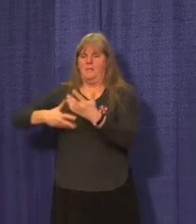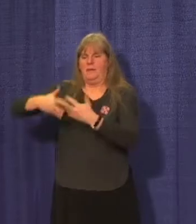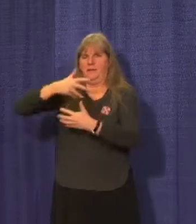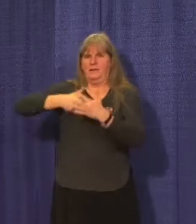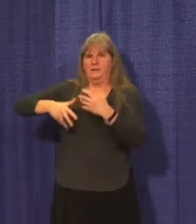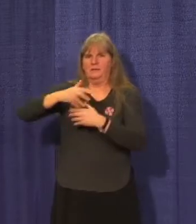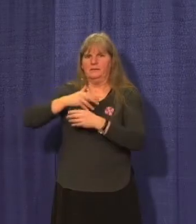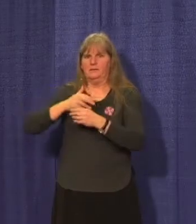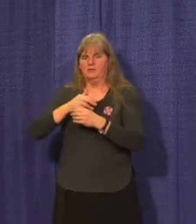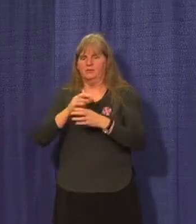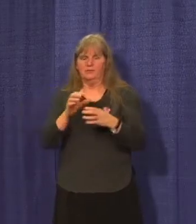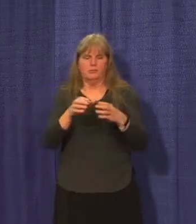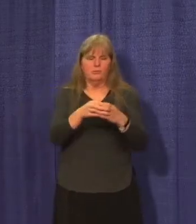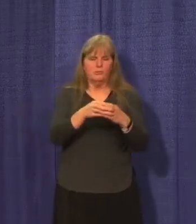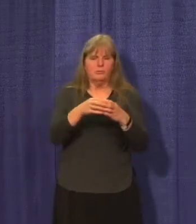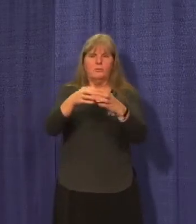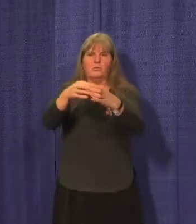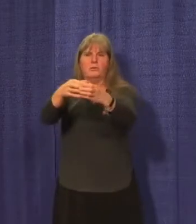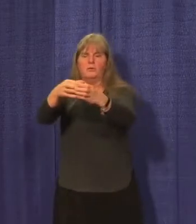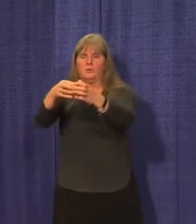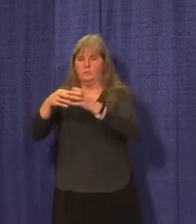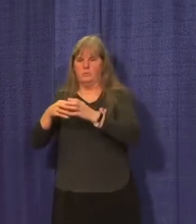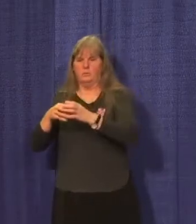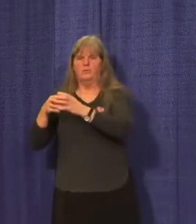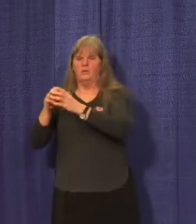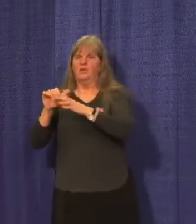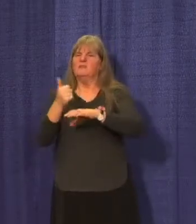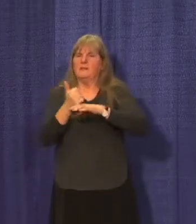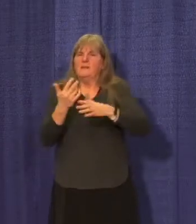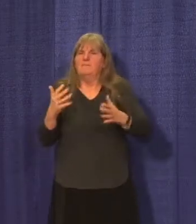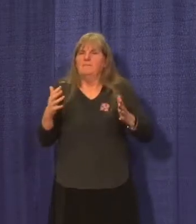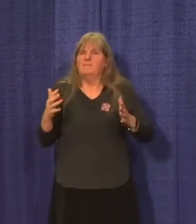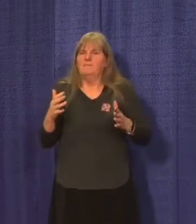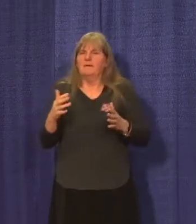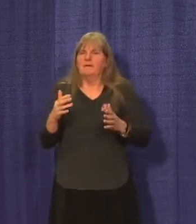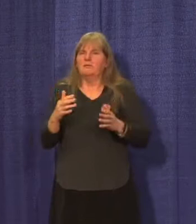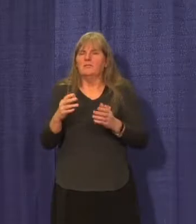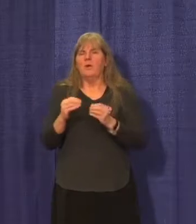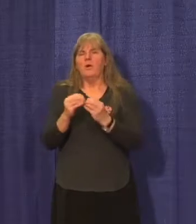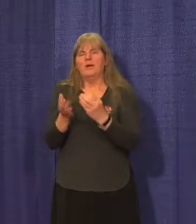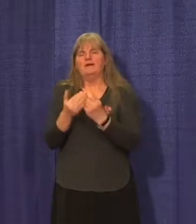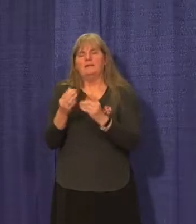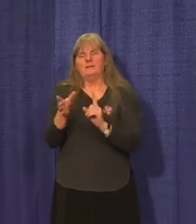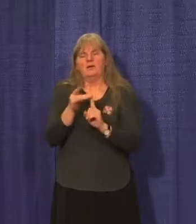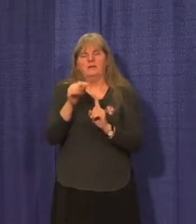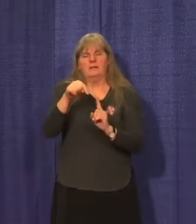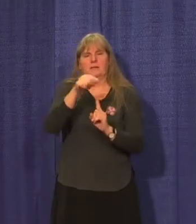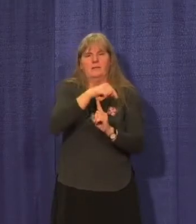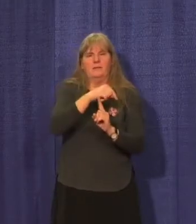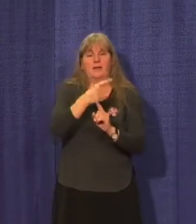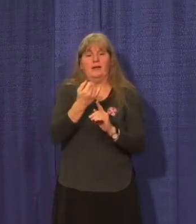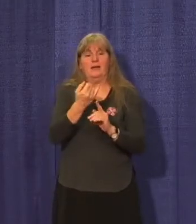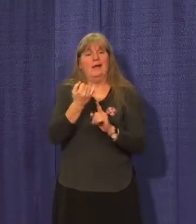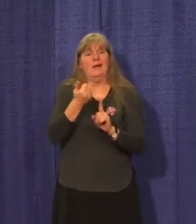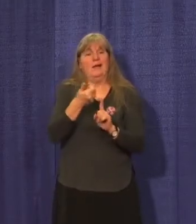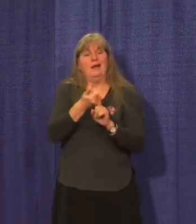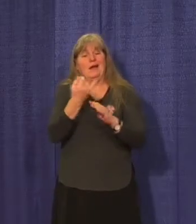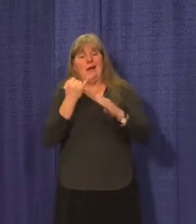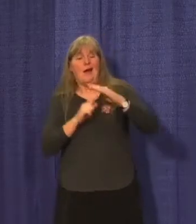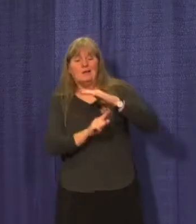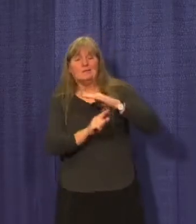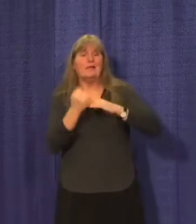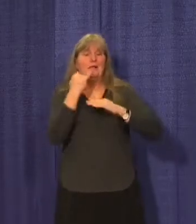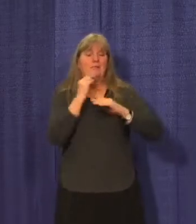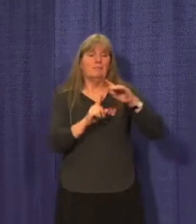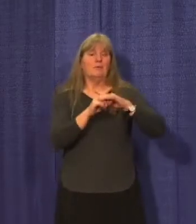core learning groups or their groups of classmates, which supports contact tracing and isolating if there were